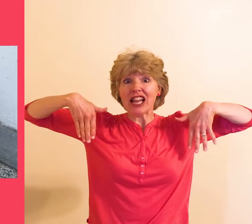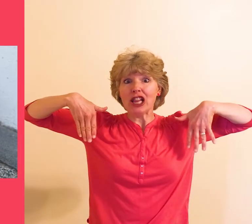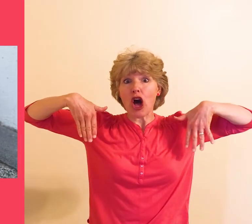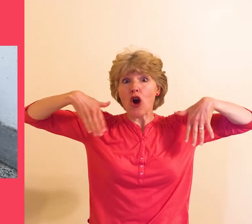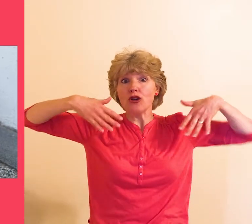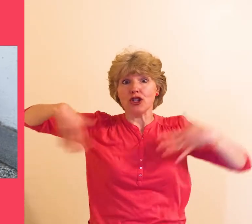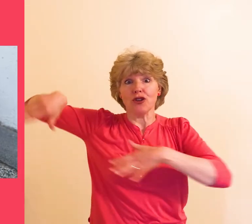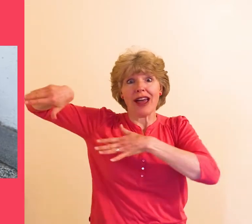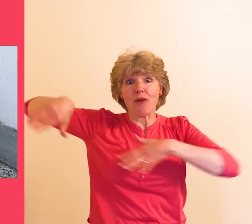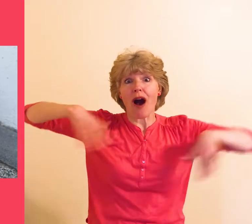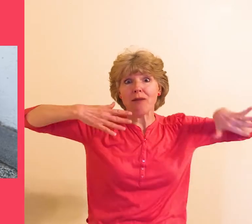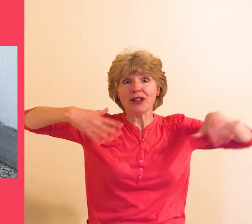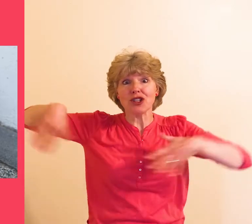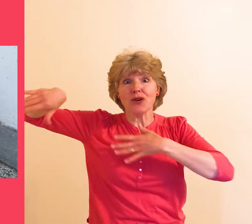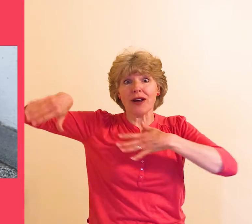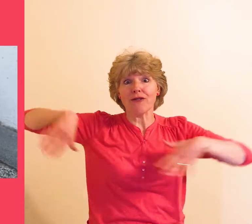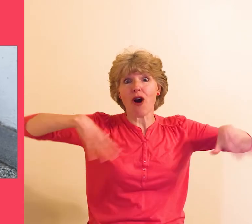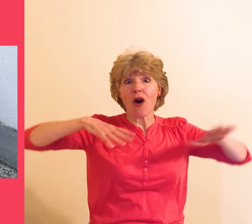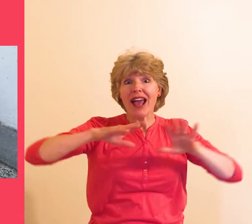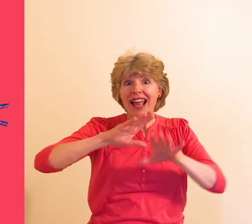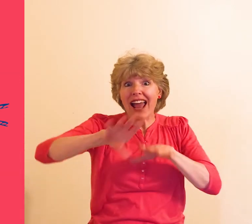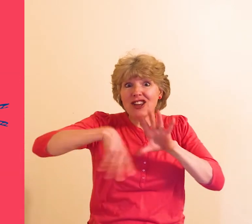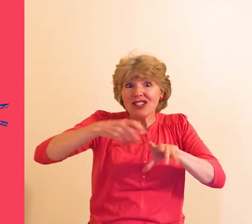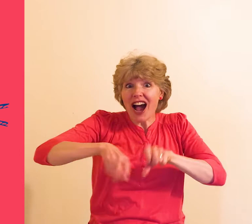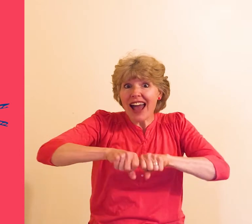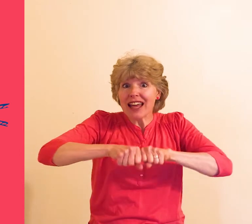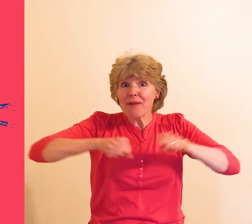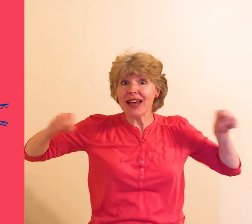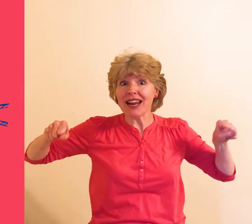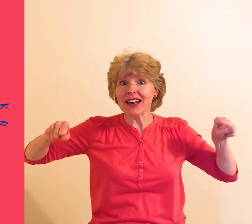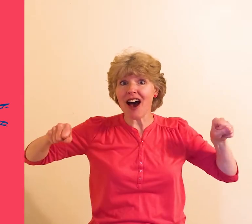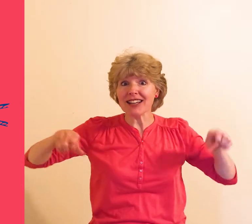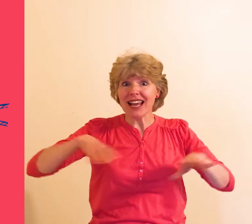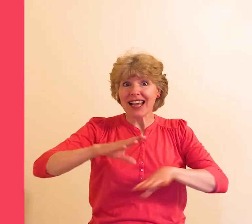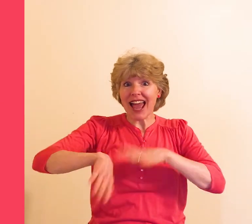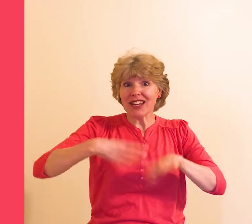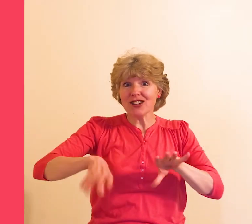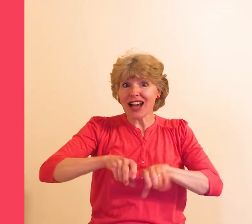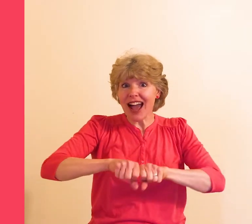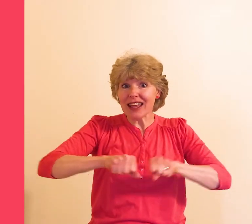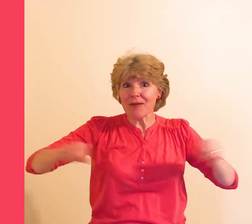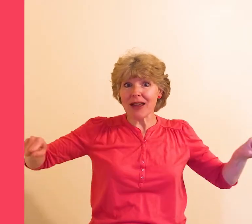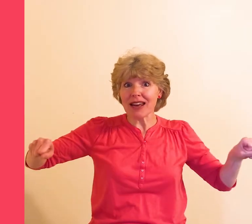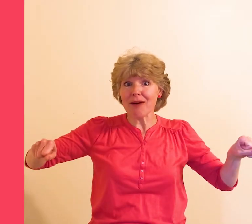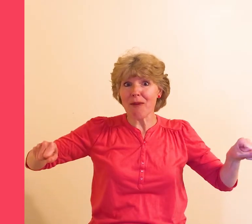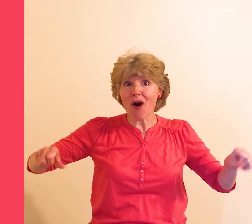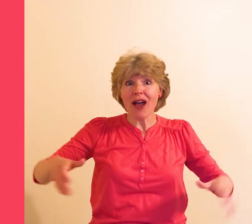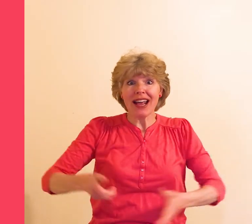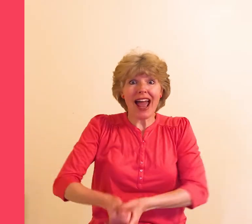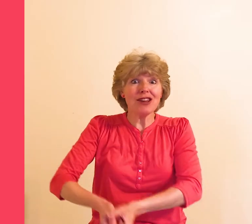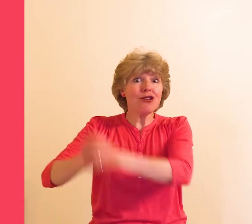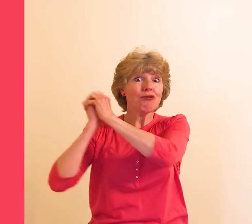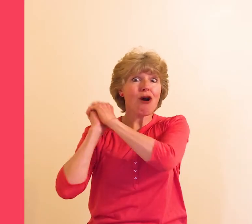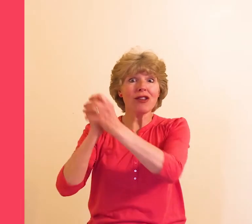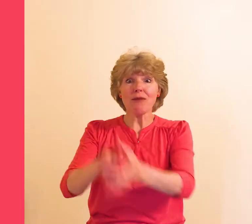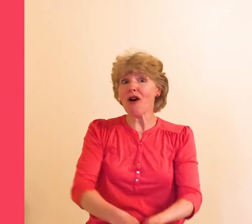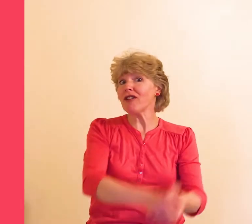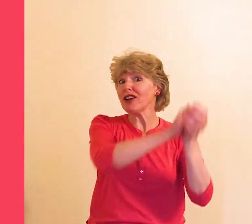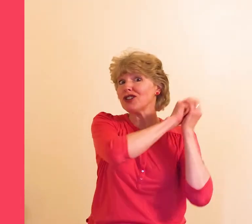low do they wobble to and fro can you tie them in a knot can you tie them in a bow can you throw them over your